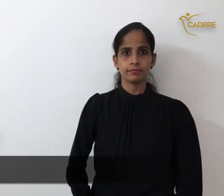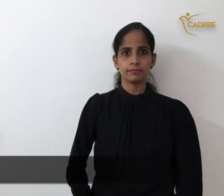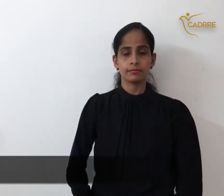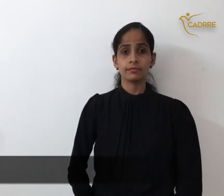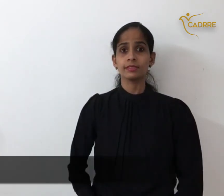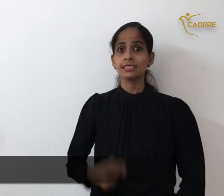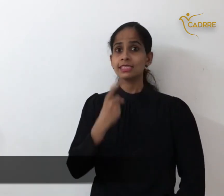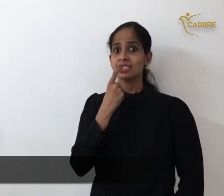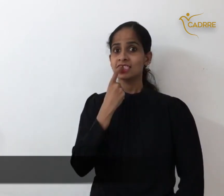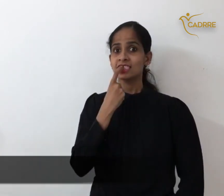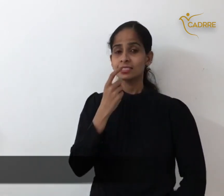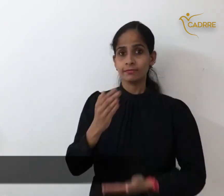Curd Curd